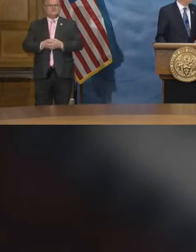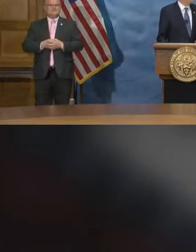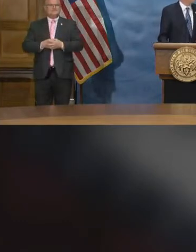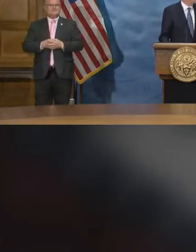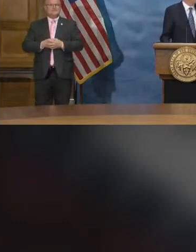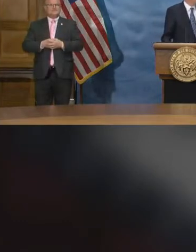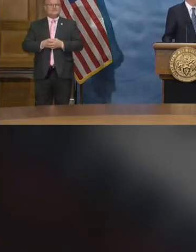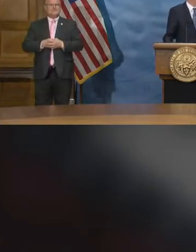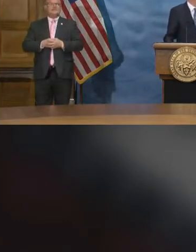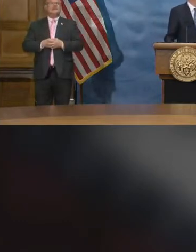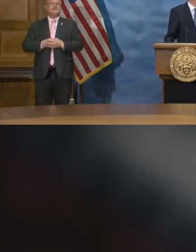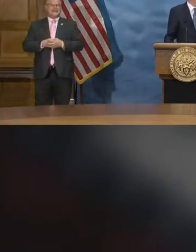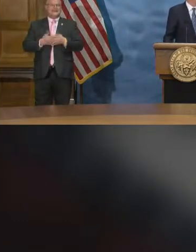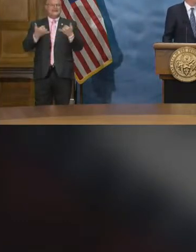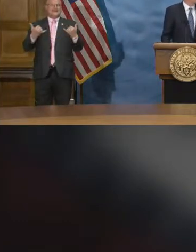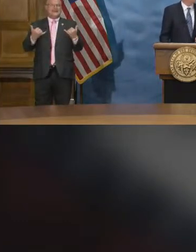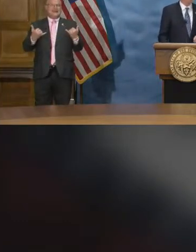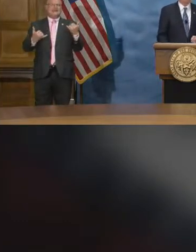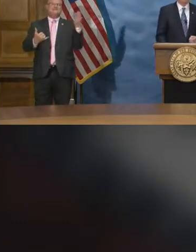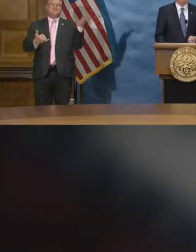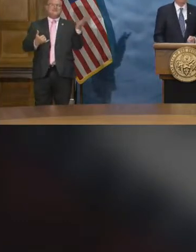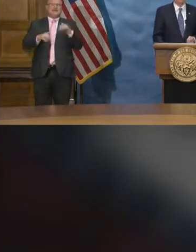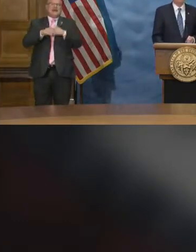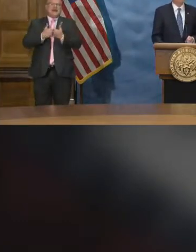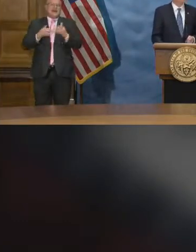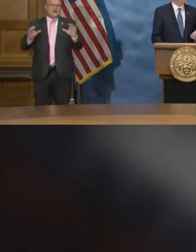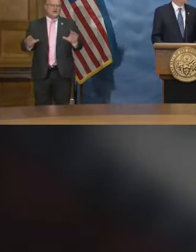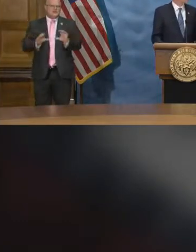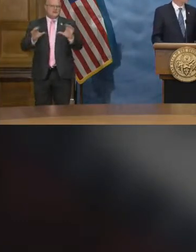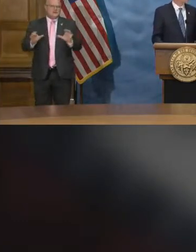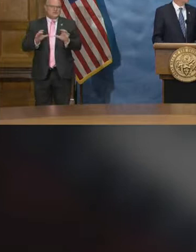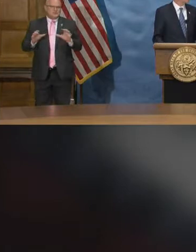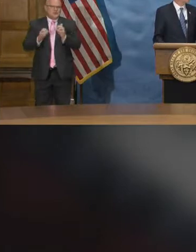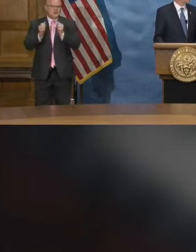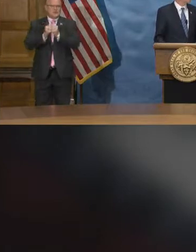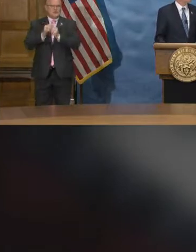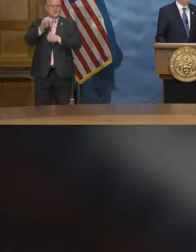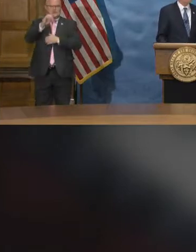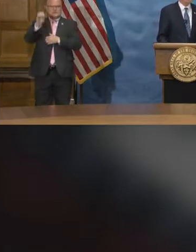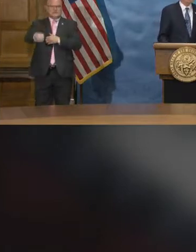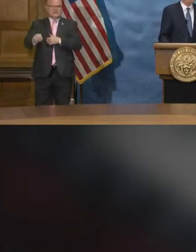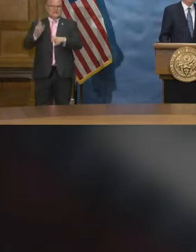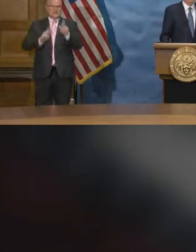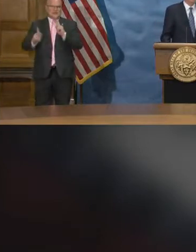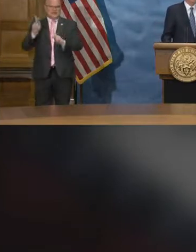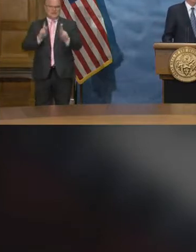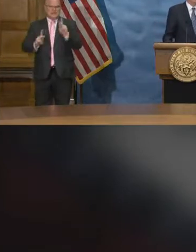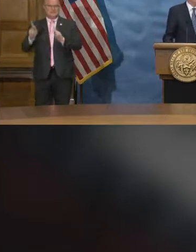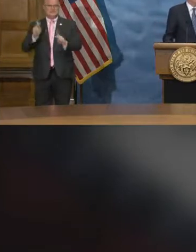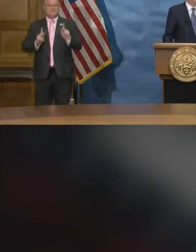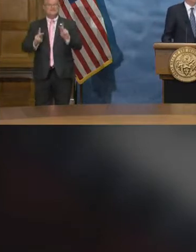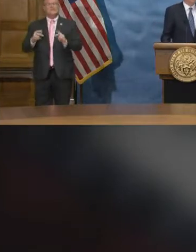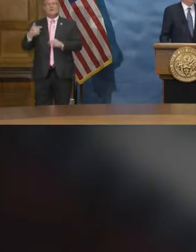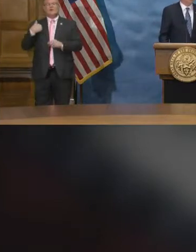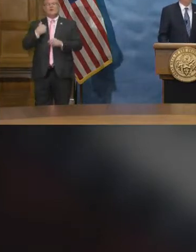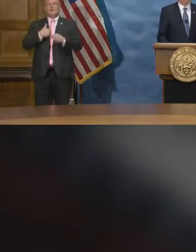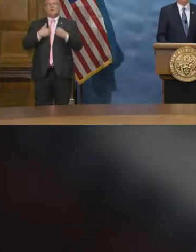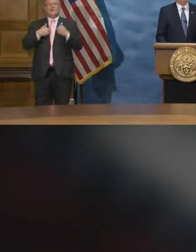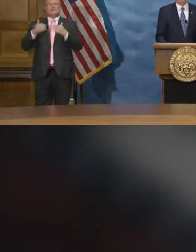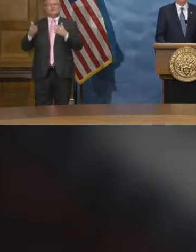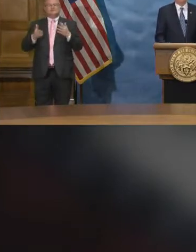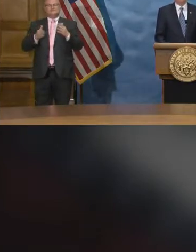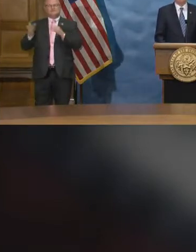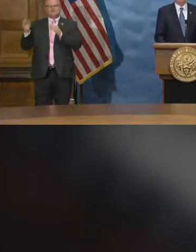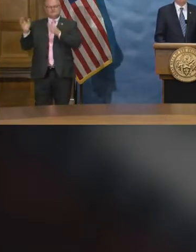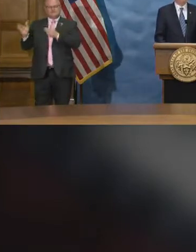And then we wanted to be able to see how we're doing in terms of the percent of the population. So we have moved